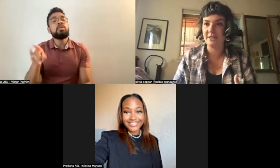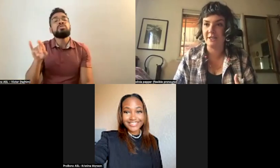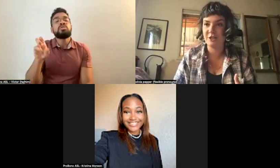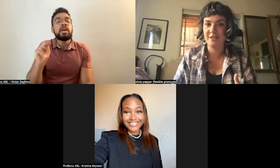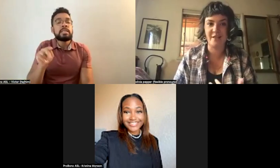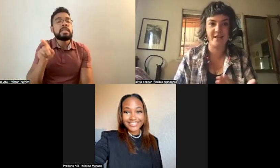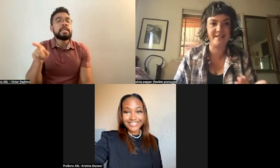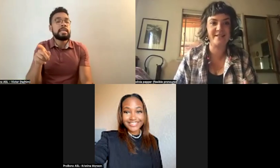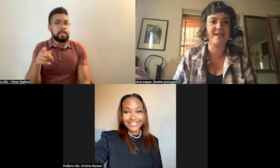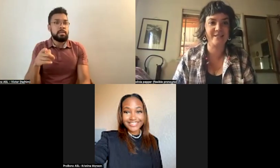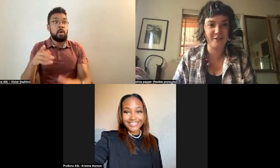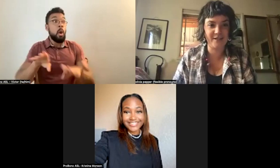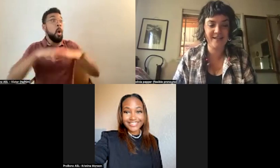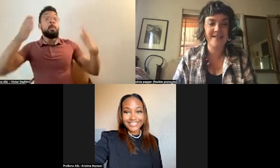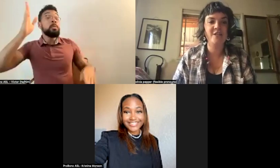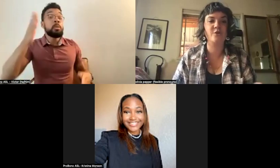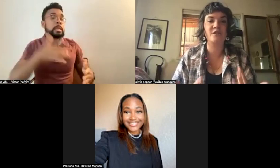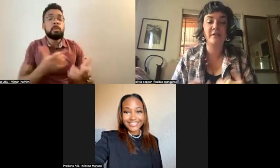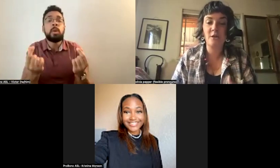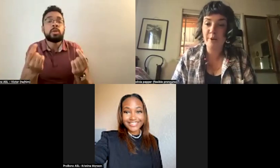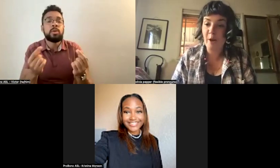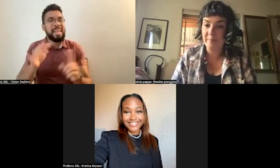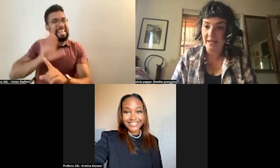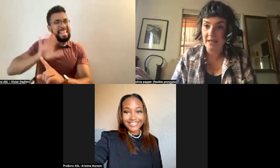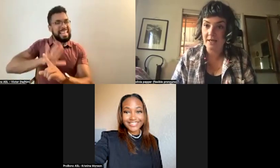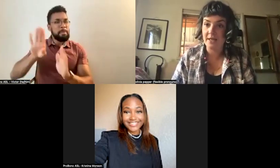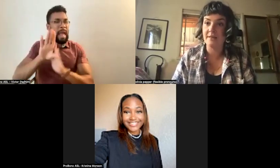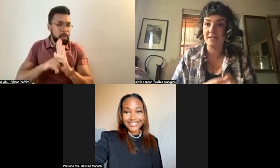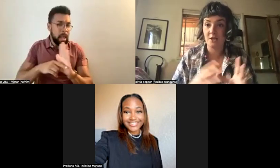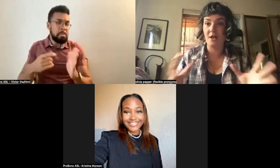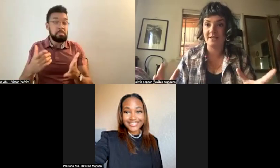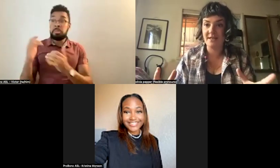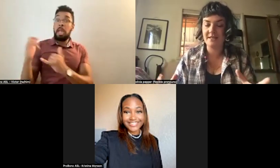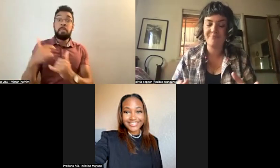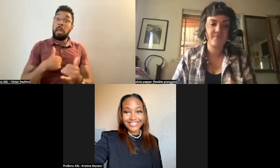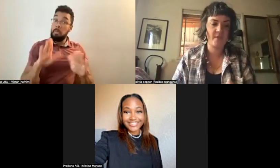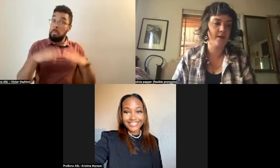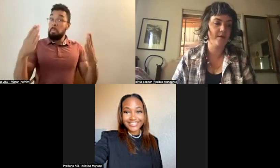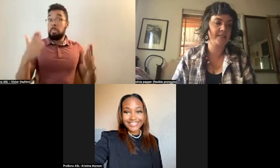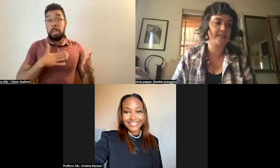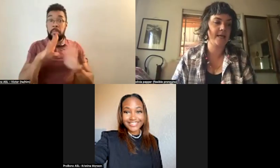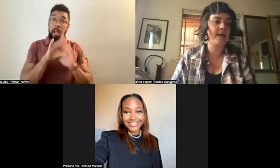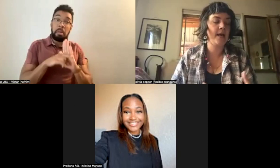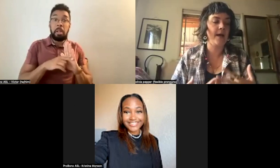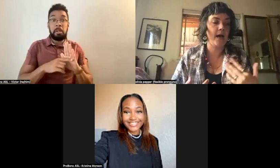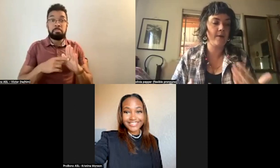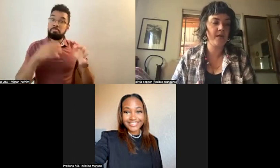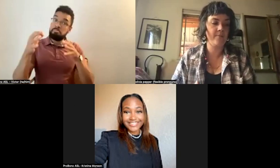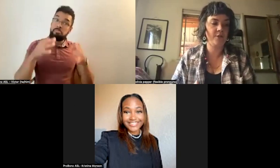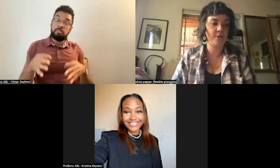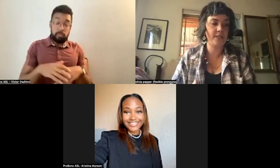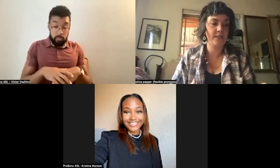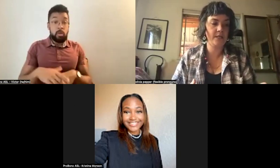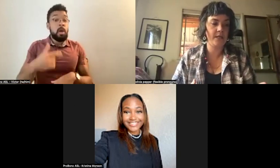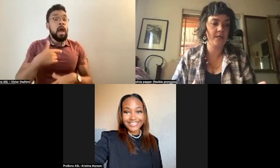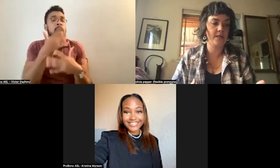to teach the things that he's teaching. So just a little bit about me in this context is that I became